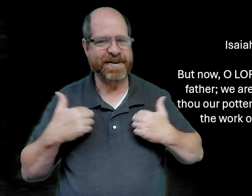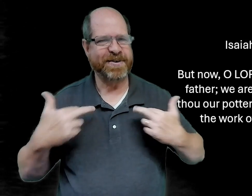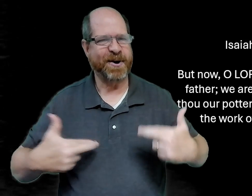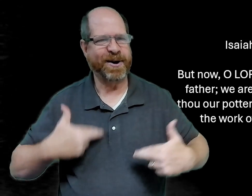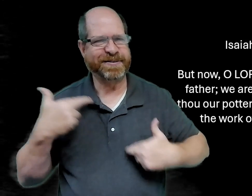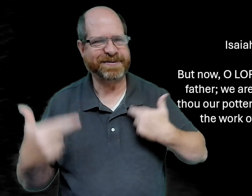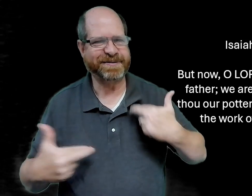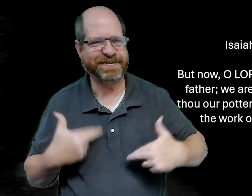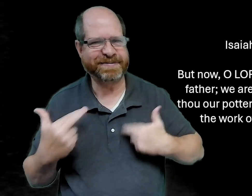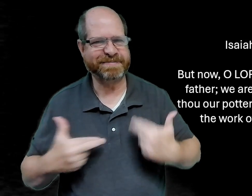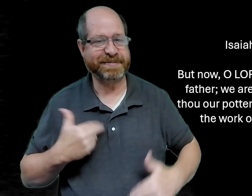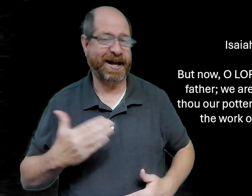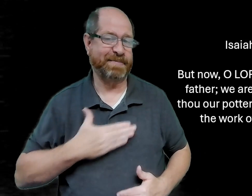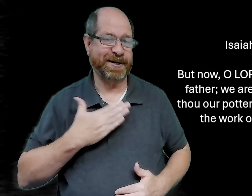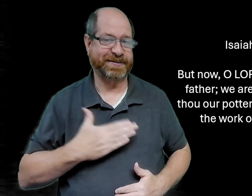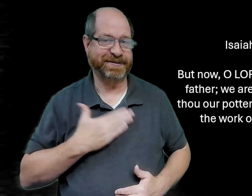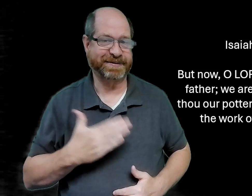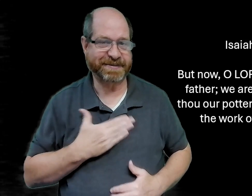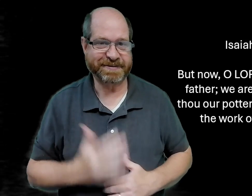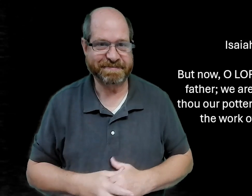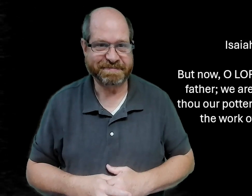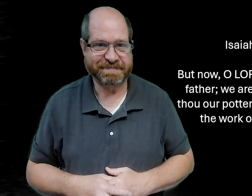is that our lives will have joy and happiness